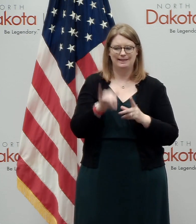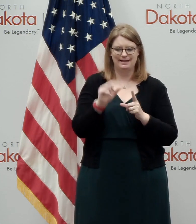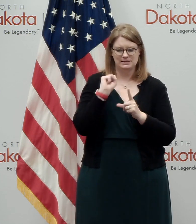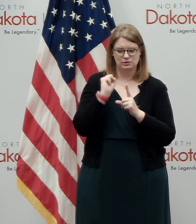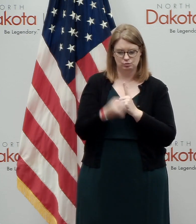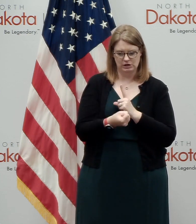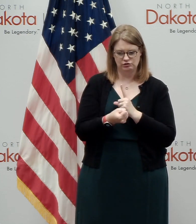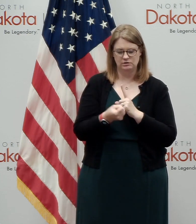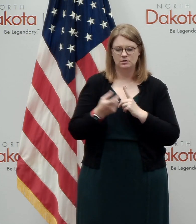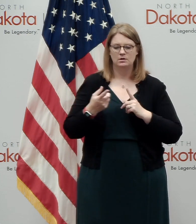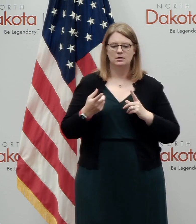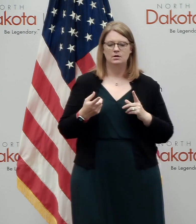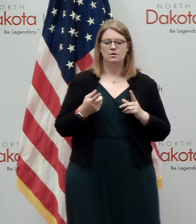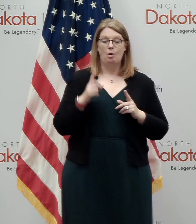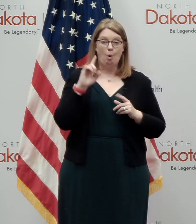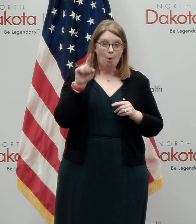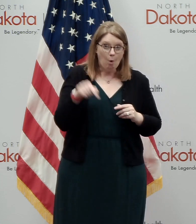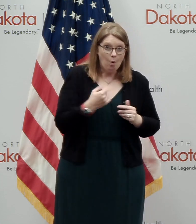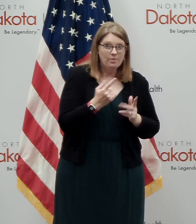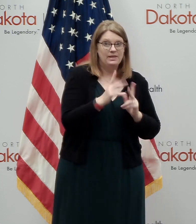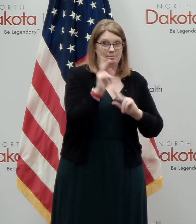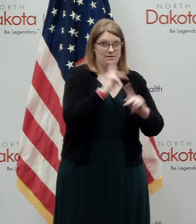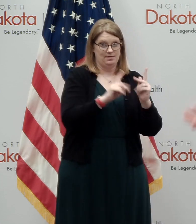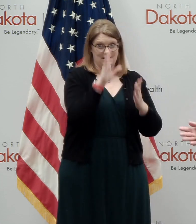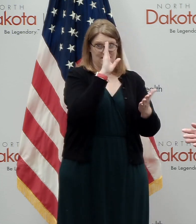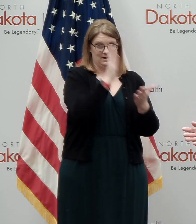be, when we're just doing unique individuals,